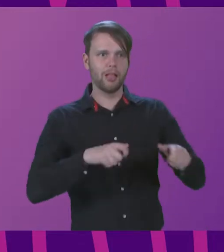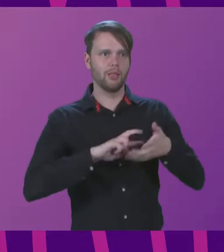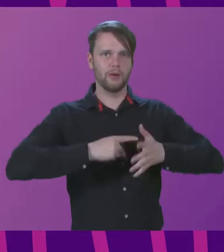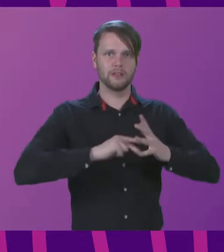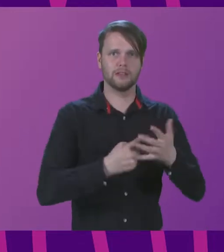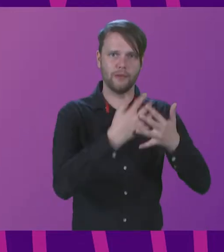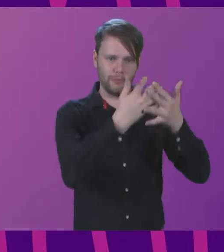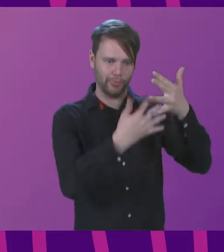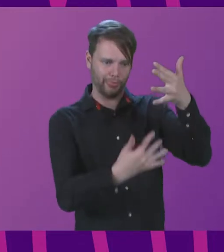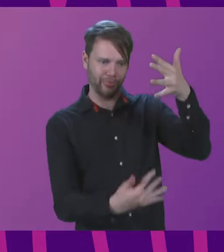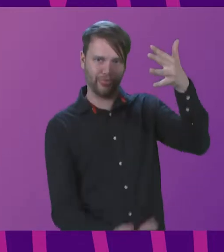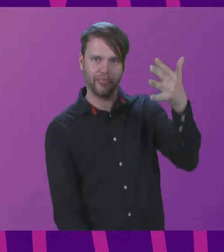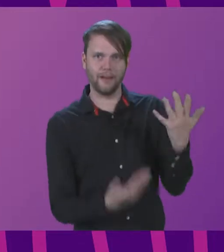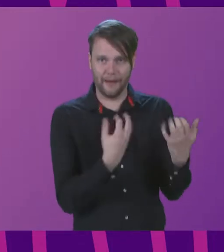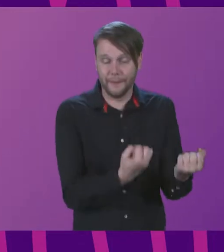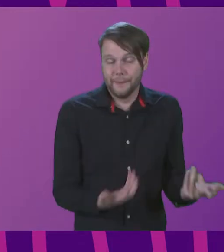my short little legs.